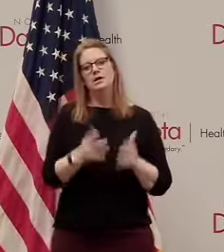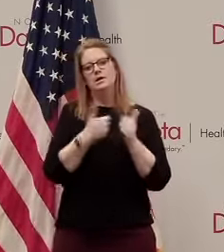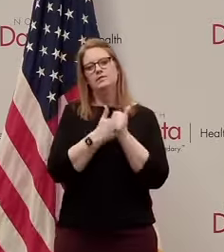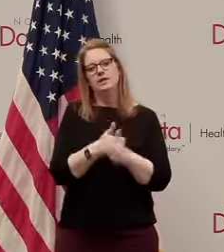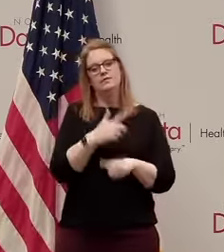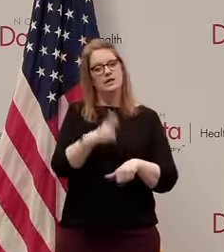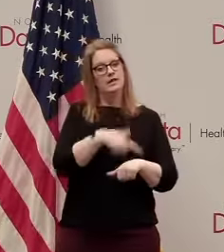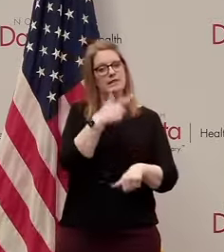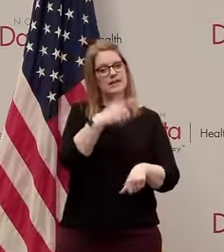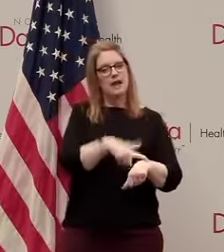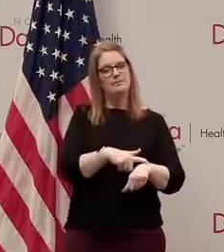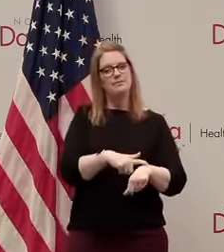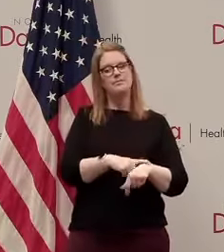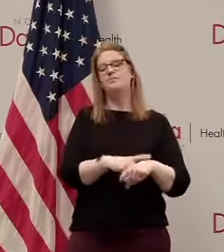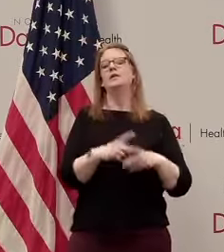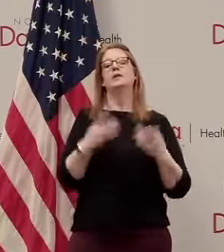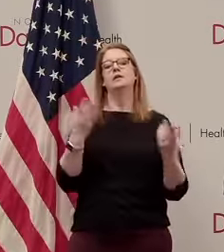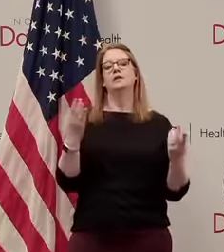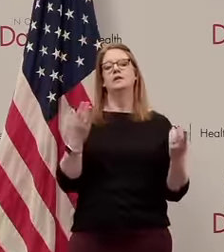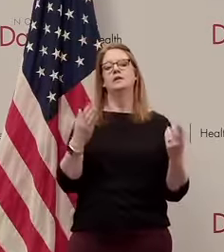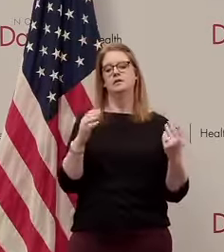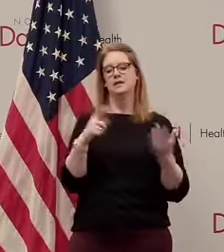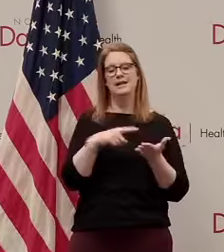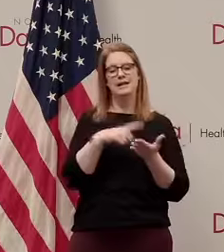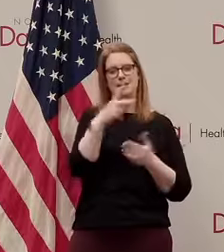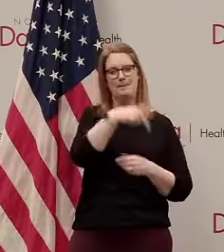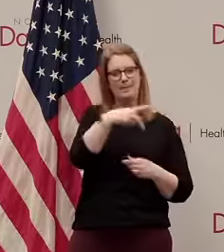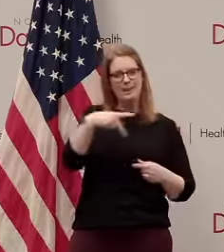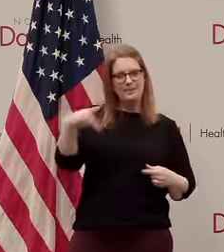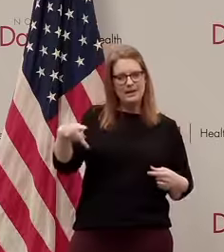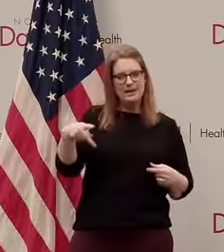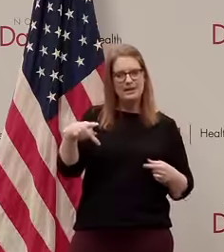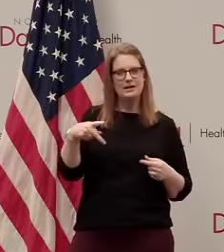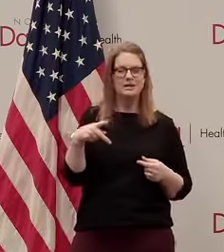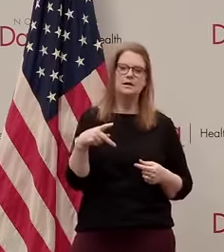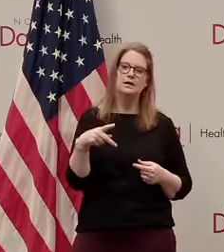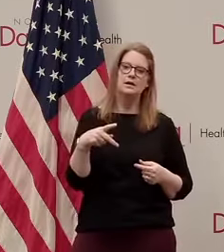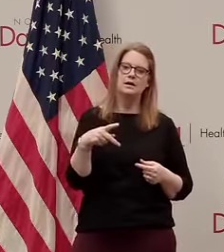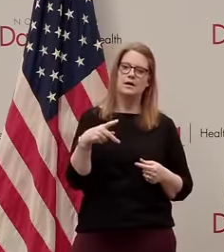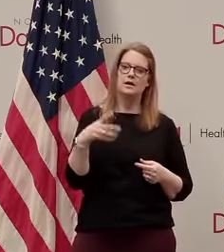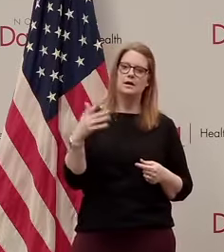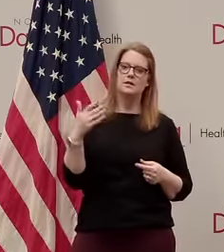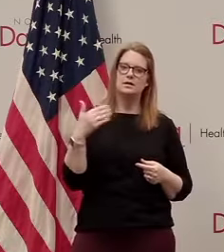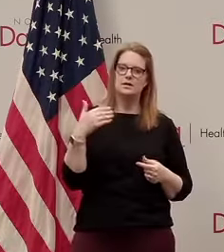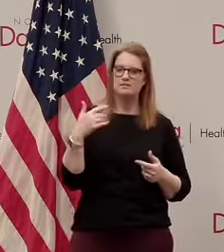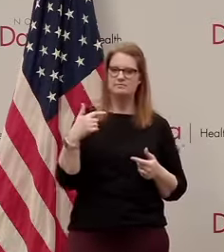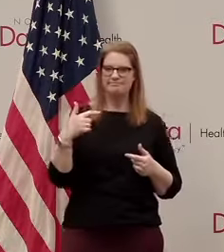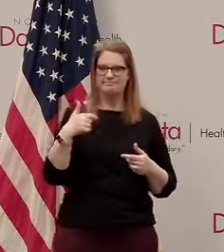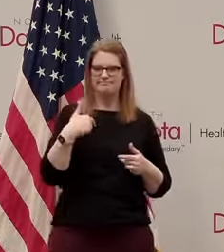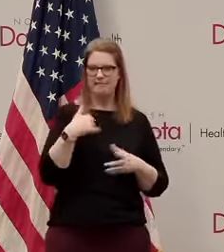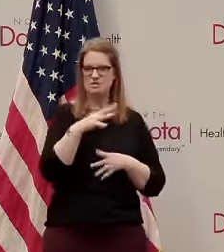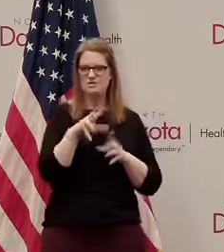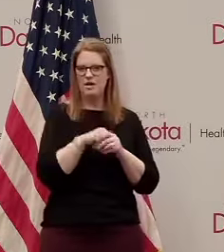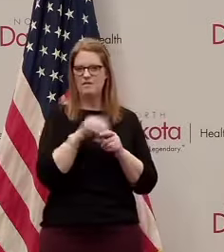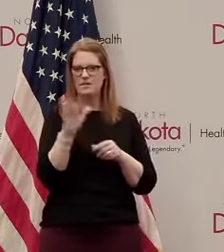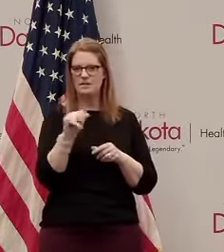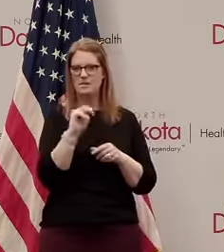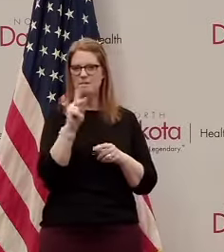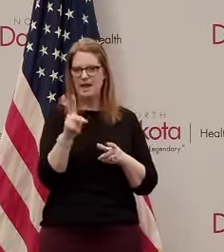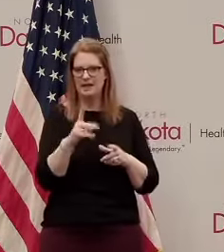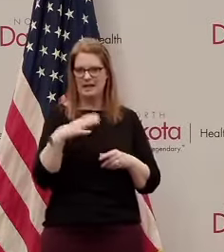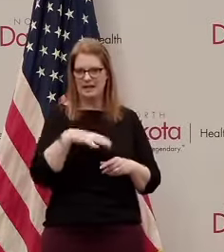you all been following for a long time of course the paycheck protection program and being a member of the banking committee it was was